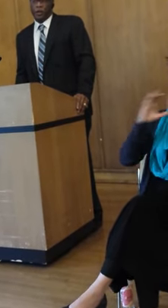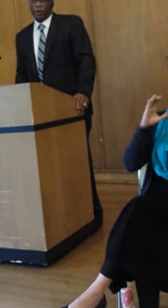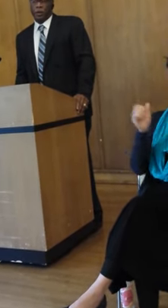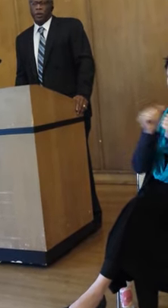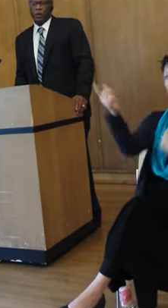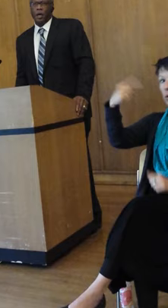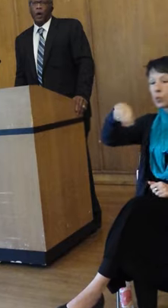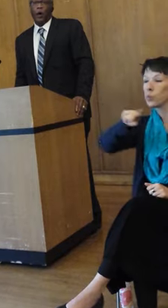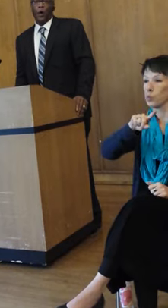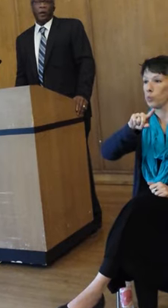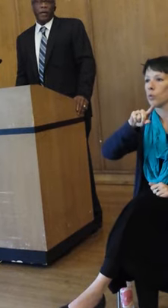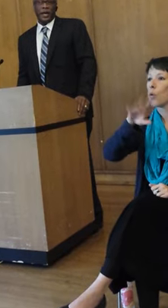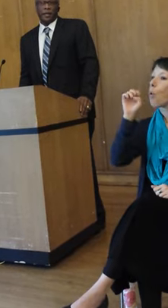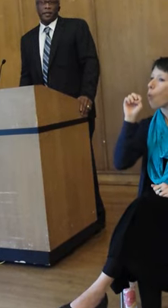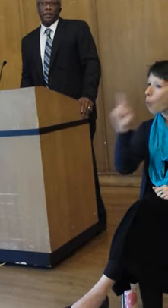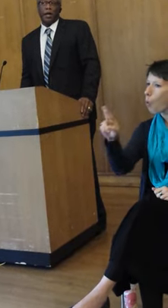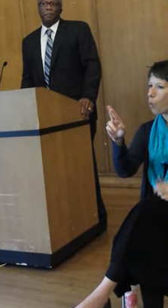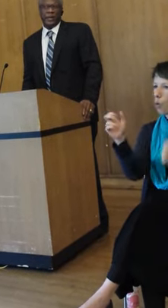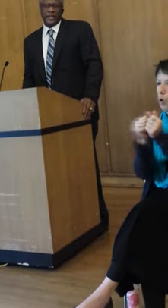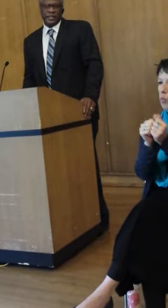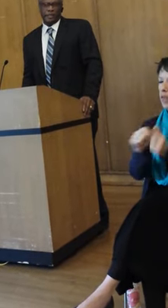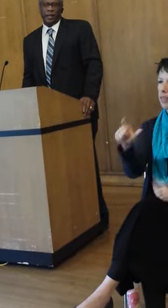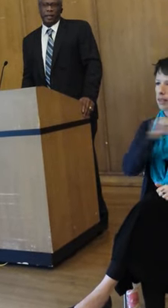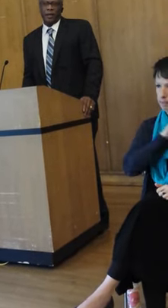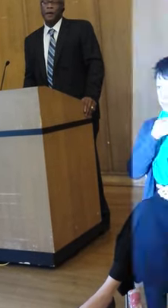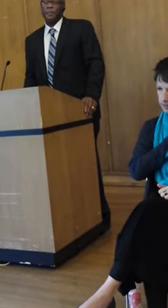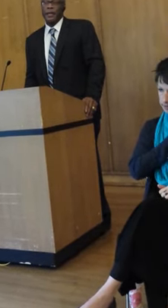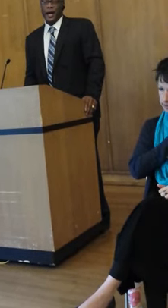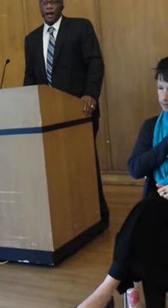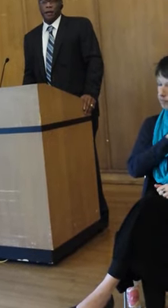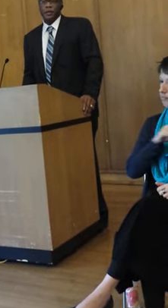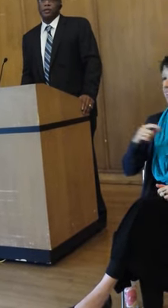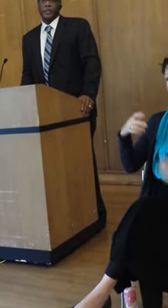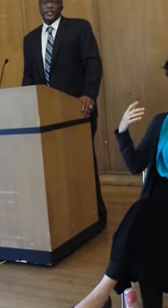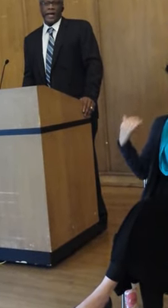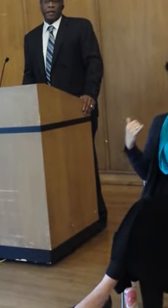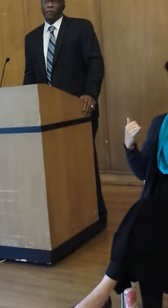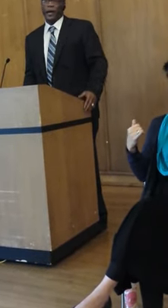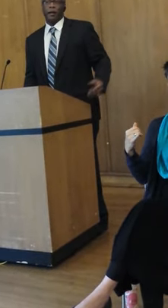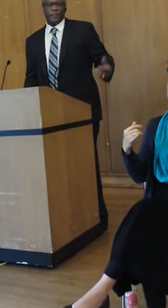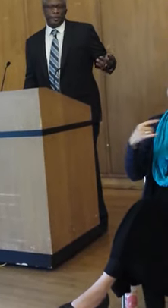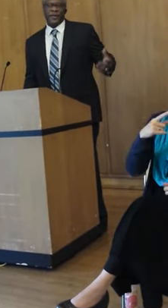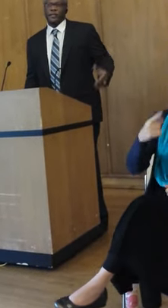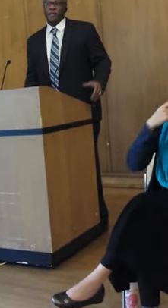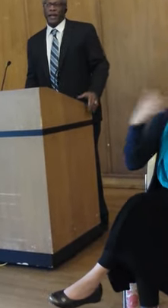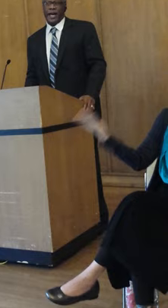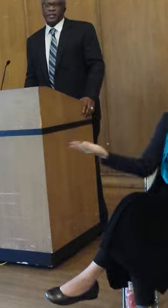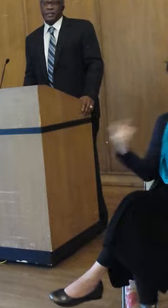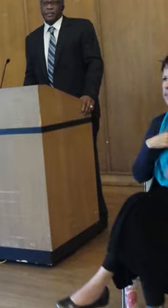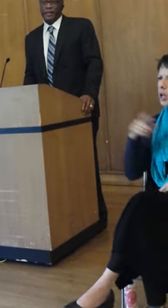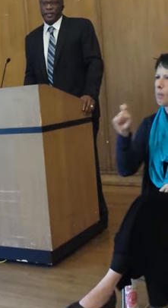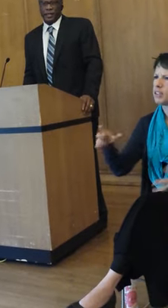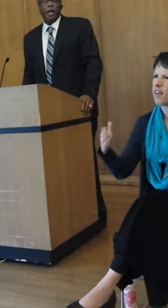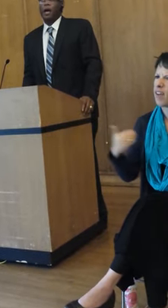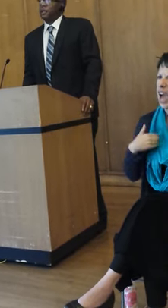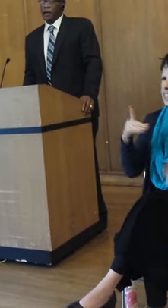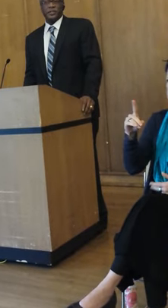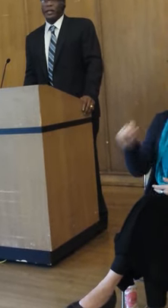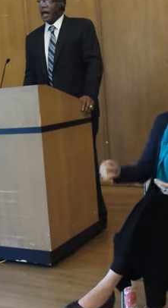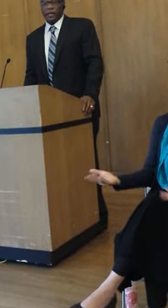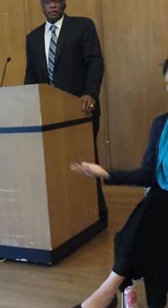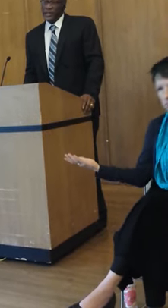with you or with a policeman. Now, you were saying, well, he must have really had a disability.